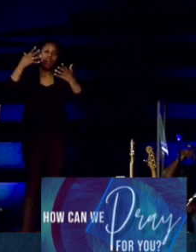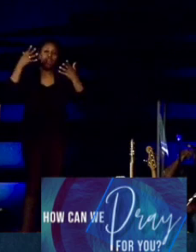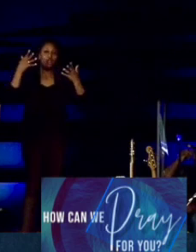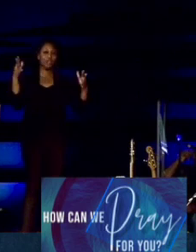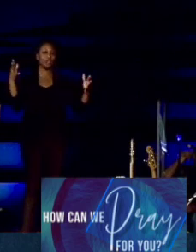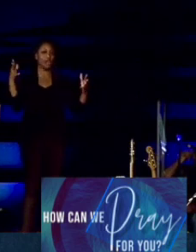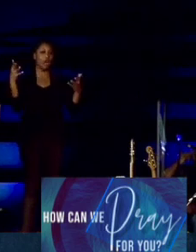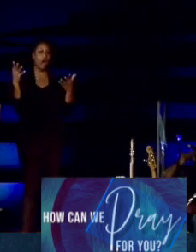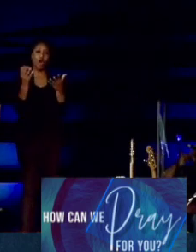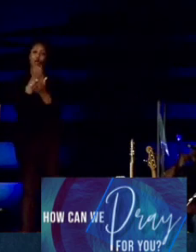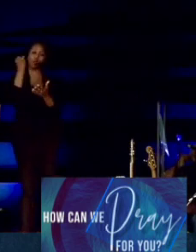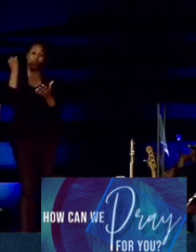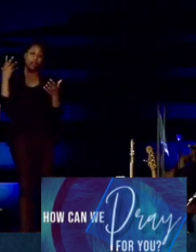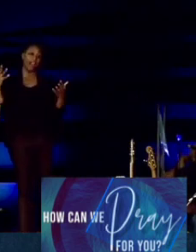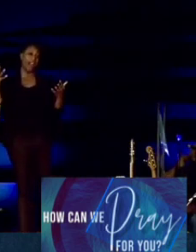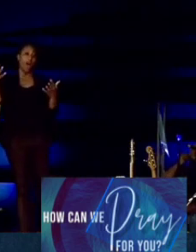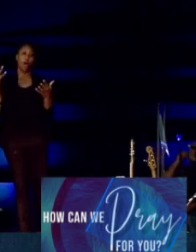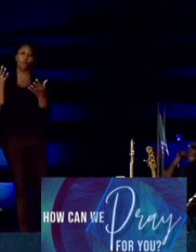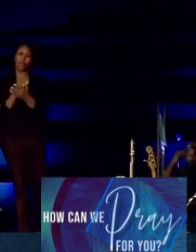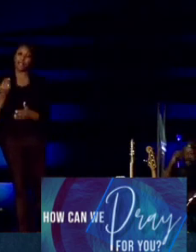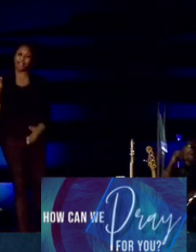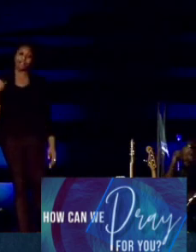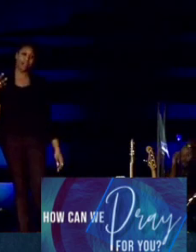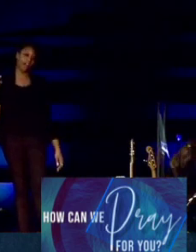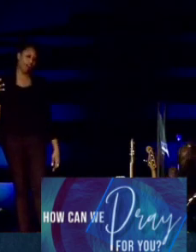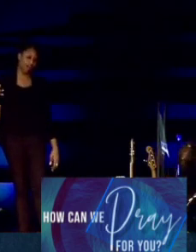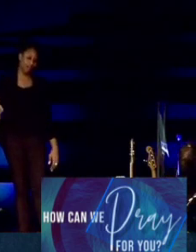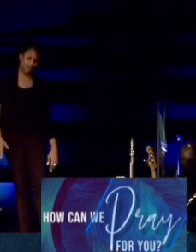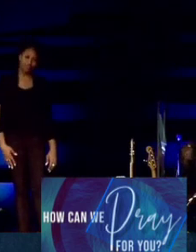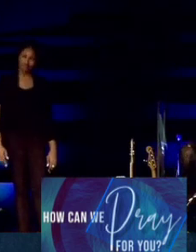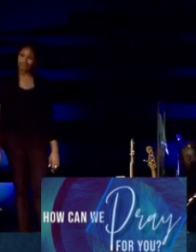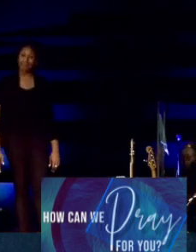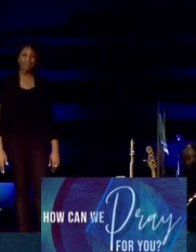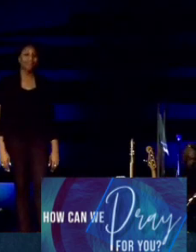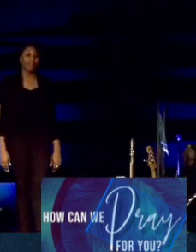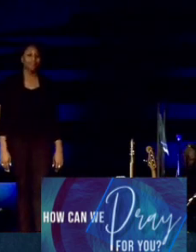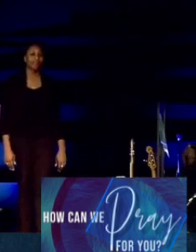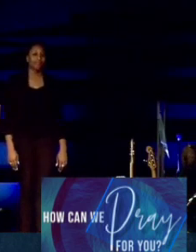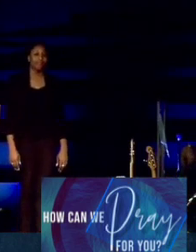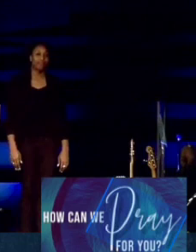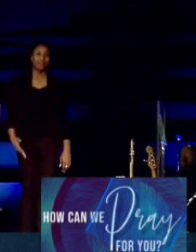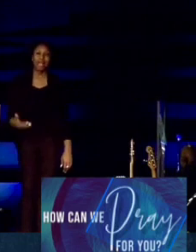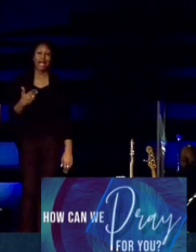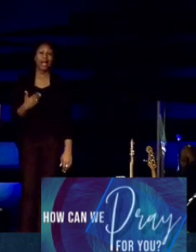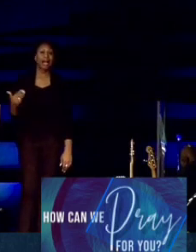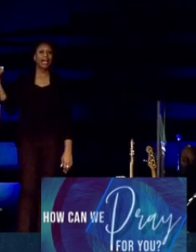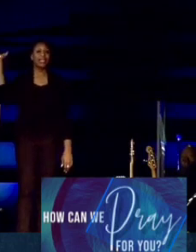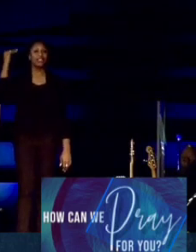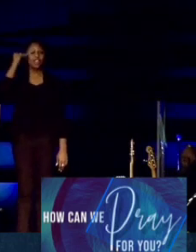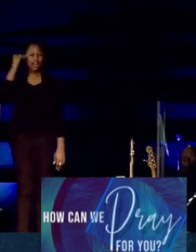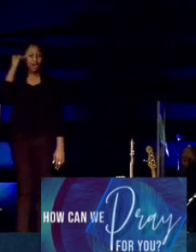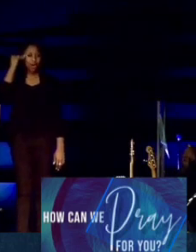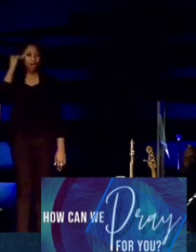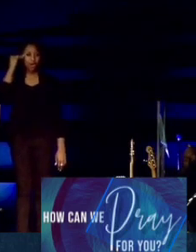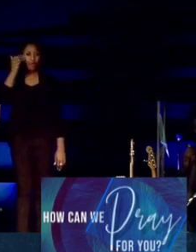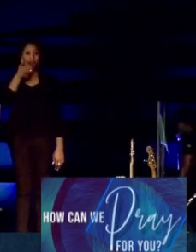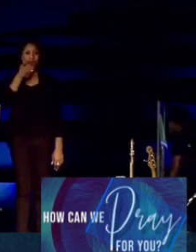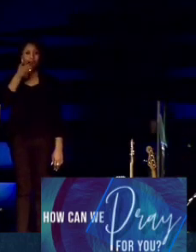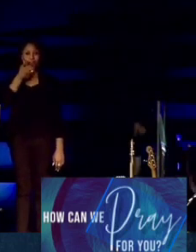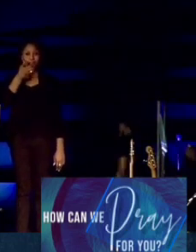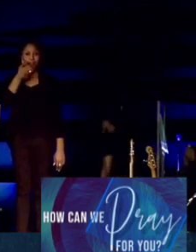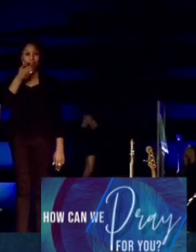already. It's already done. Now I know. I've been bothering you a whole lot.